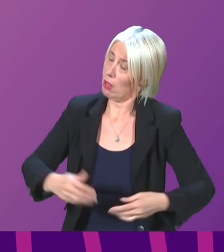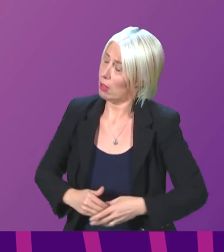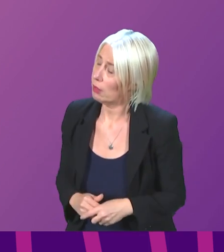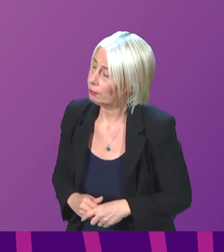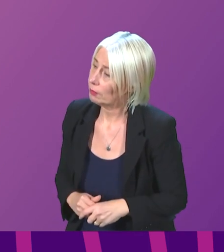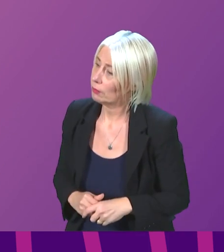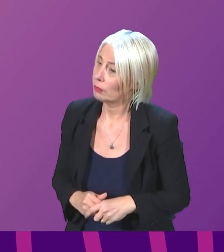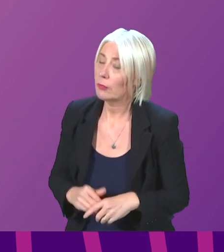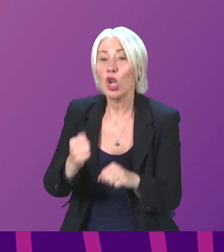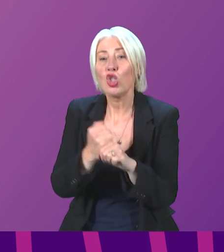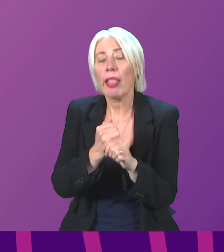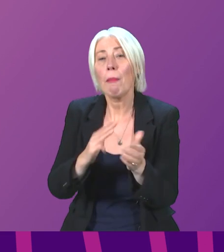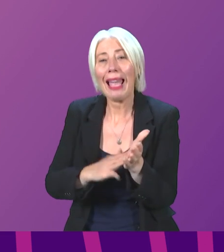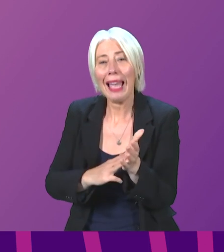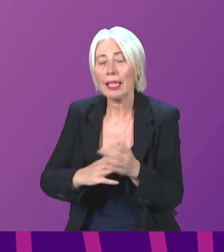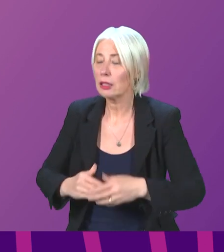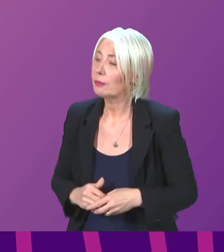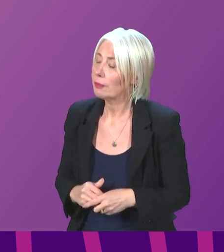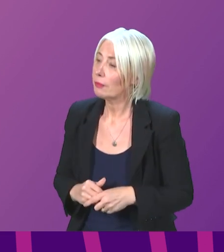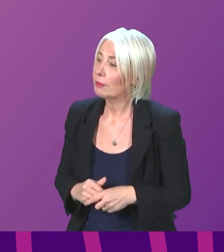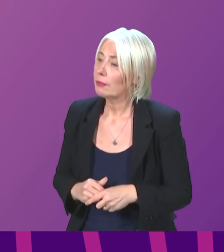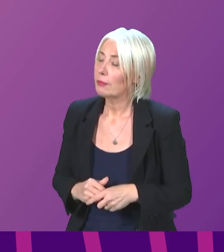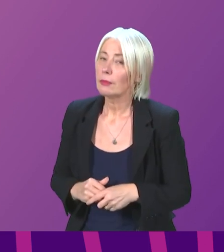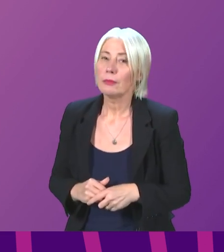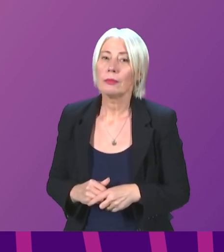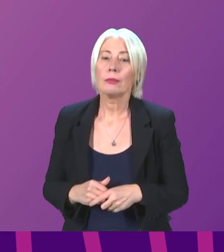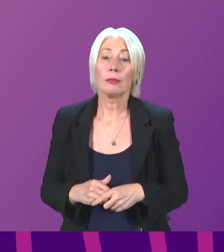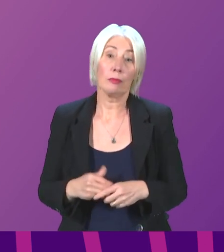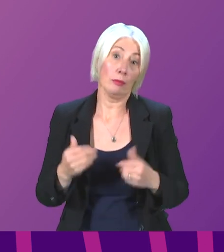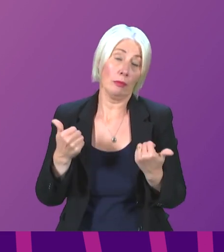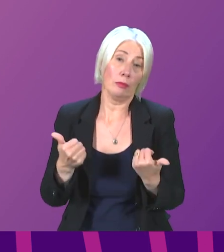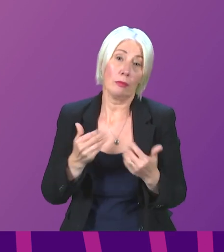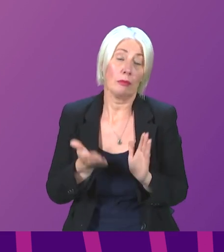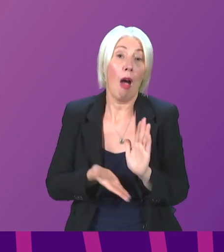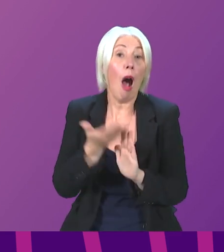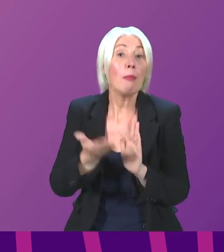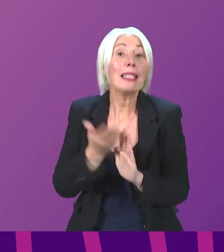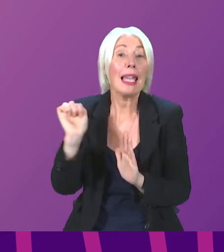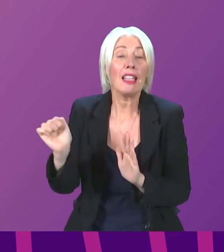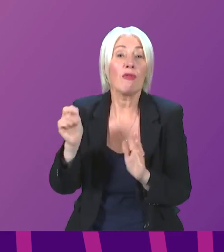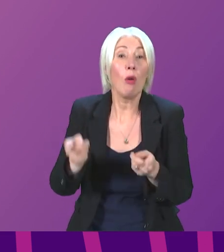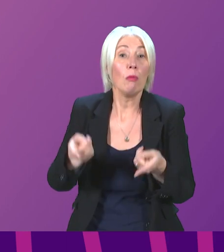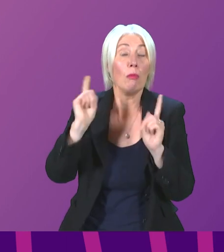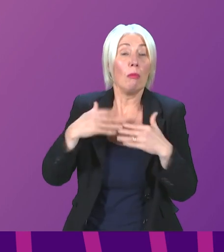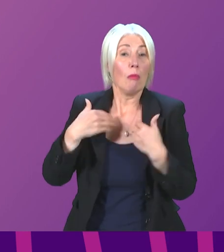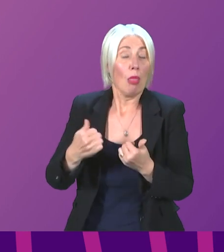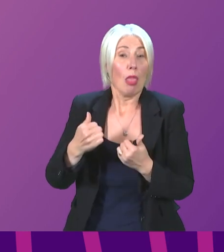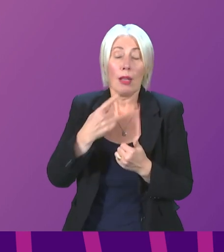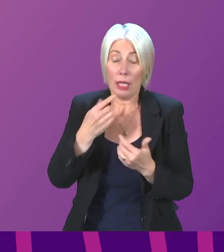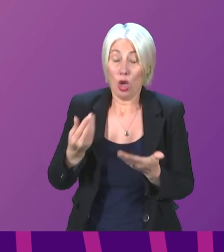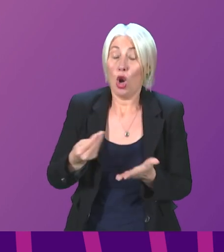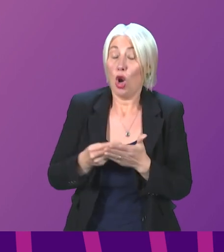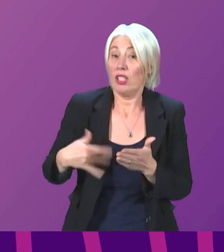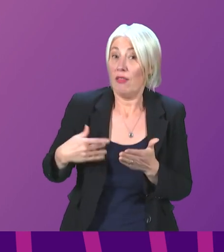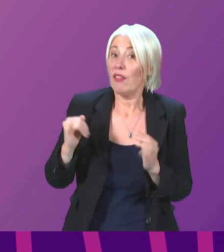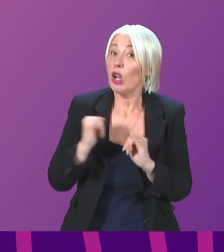Julian Mackay to be followed by Edward Mountain. Thank you, presiding officer. I welcome the update from the cabinet secretary. We are in a cost of living